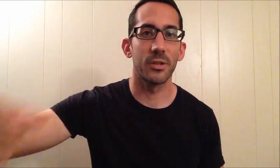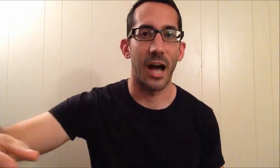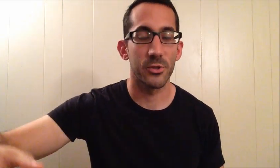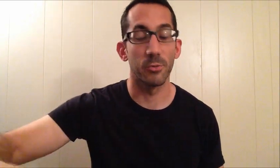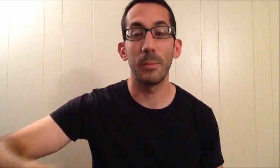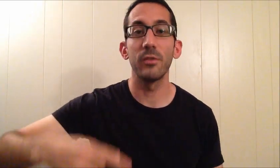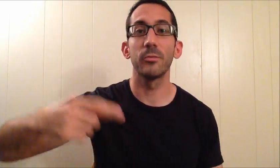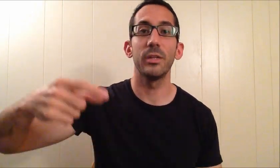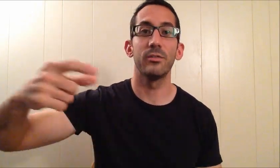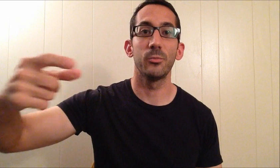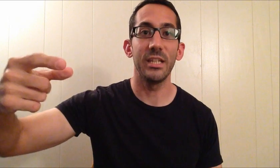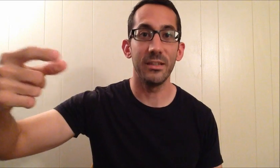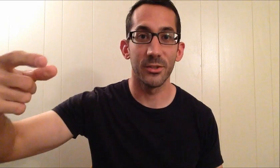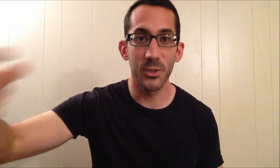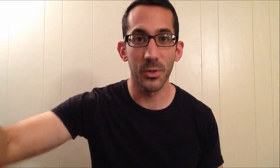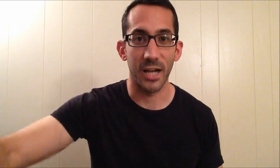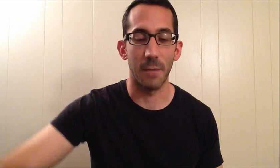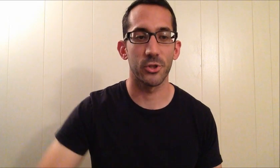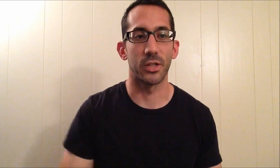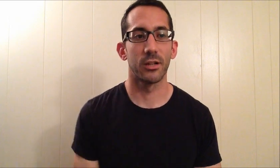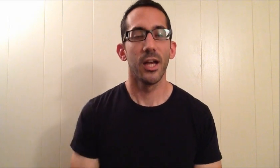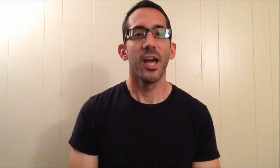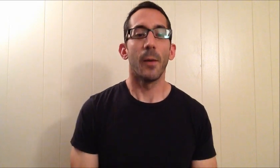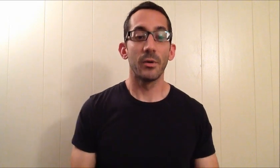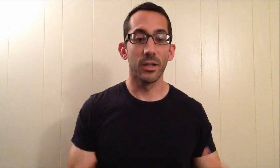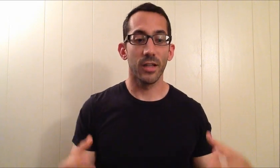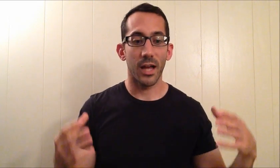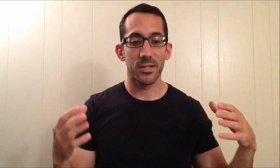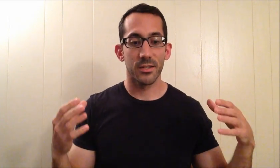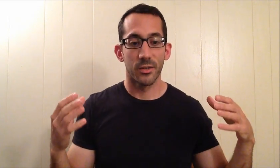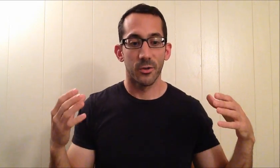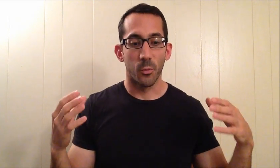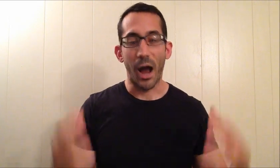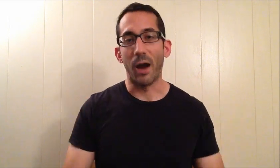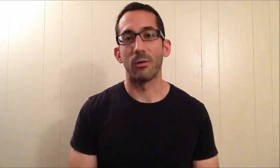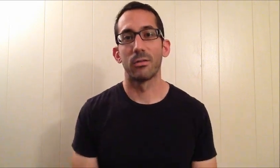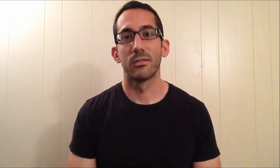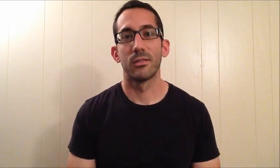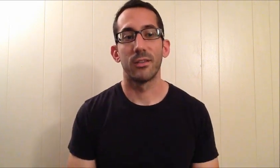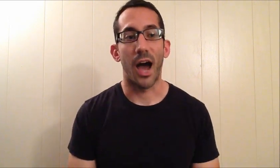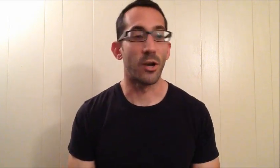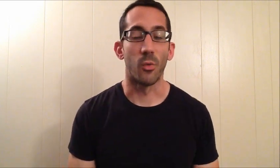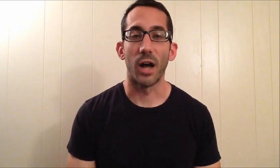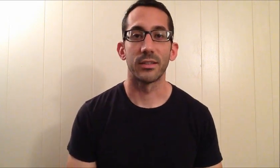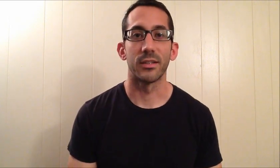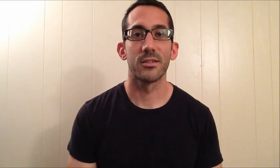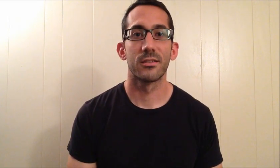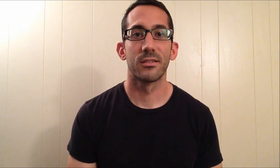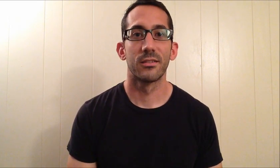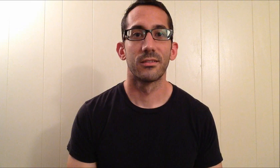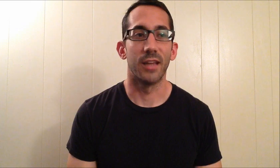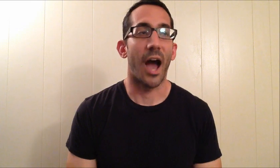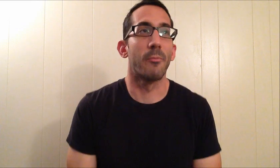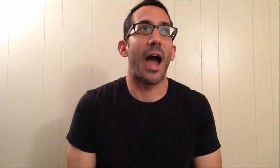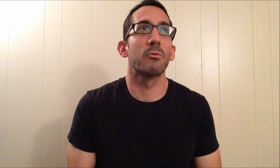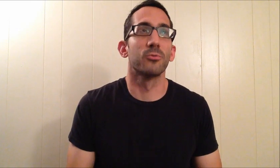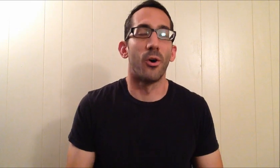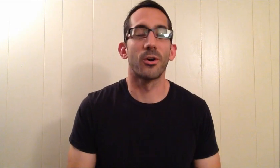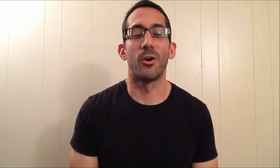to accomplish it. Maybe we even do accomplish it. And we realize, wow, I don't want this. I was wrong